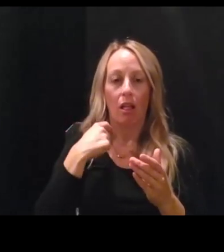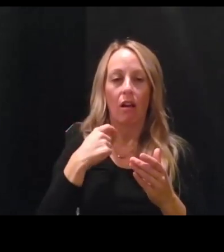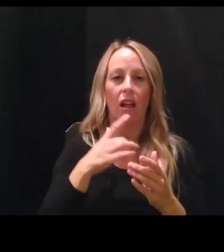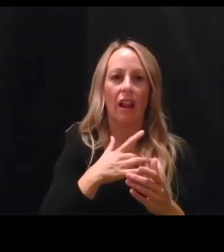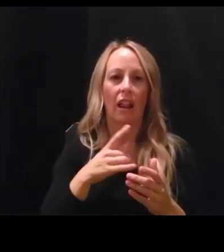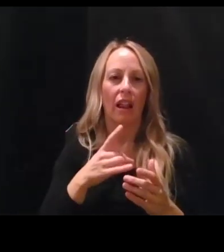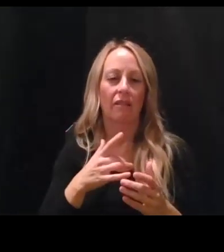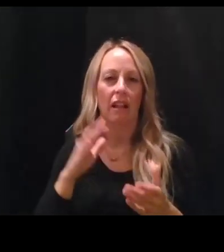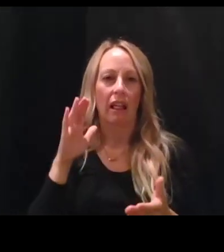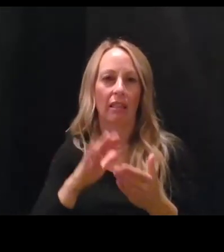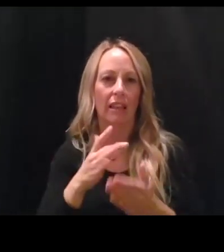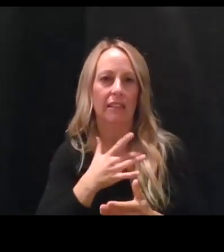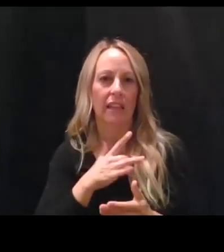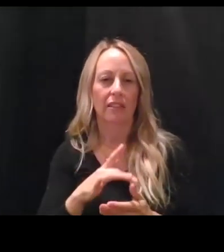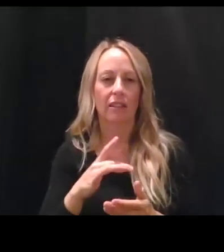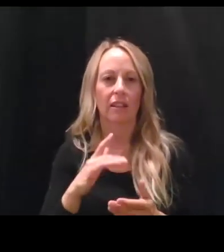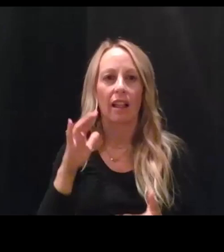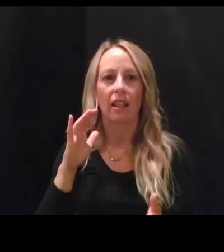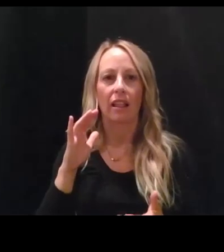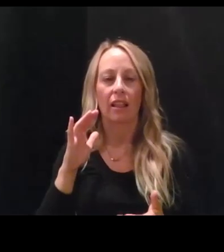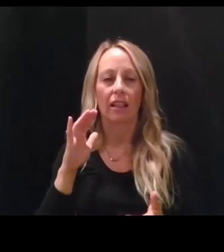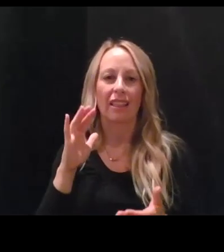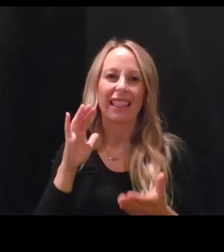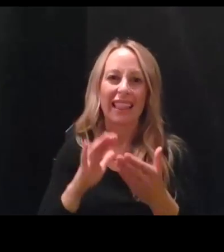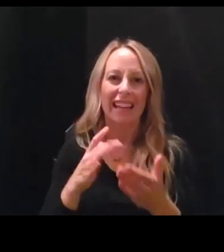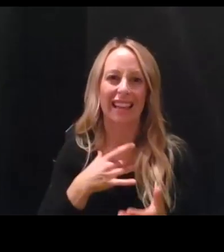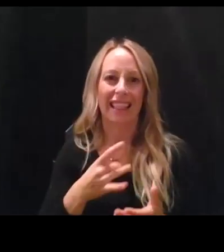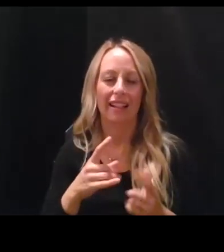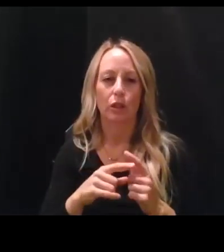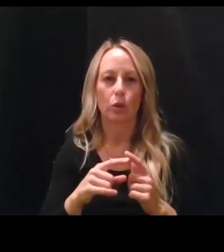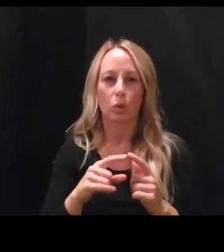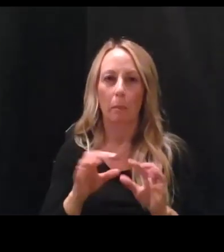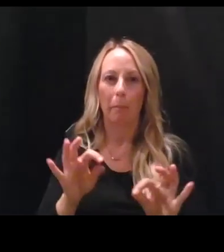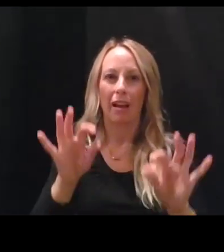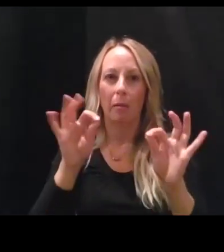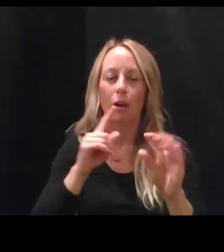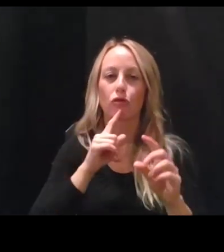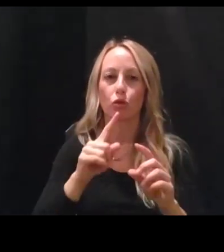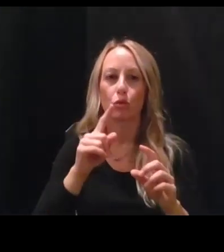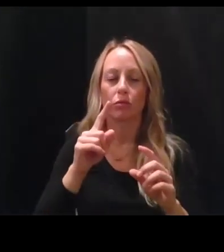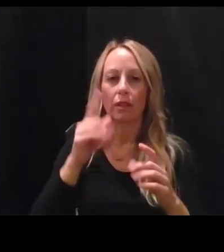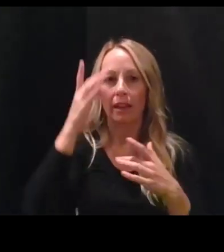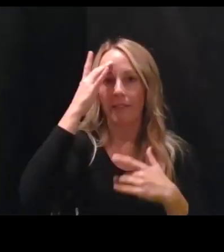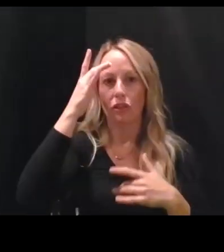bit, a little bit less likely to pick up a true infection. And there's expanding evidence that tests